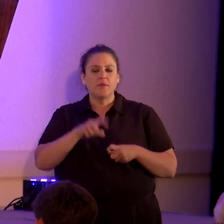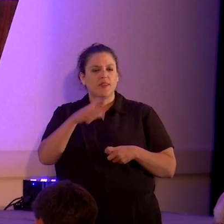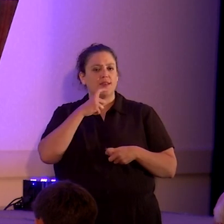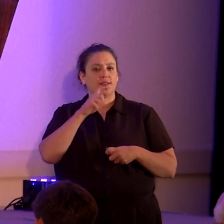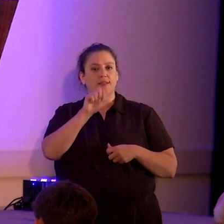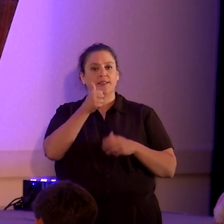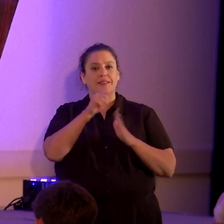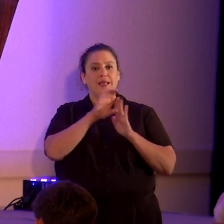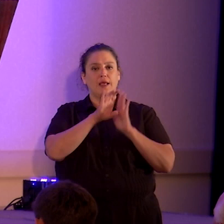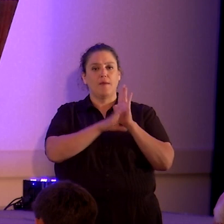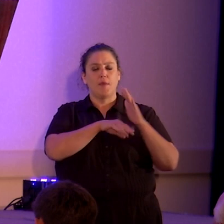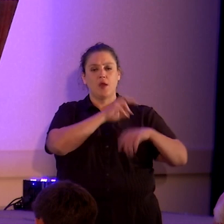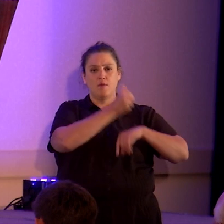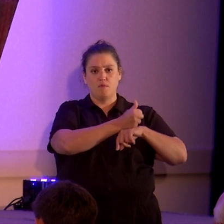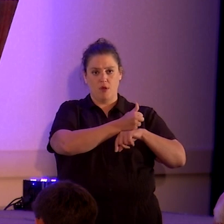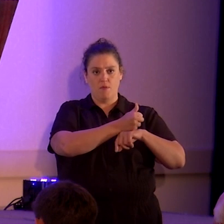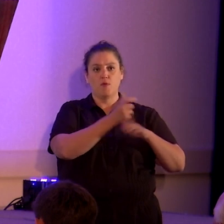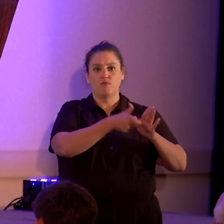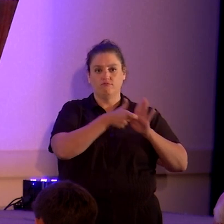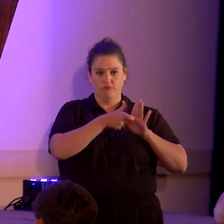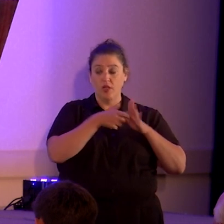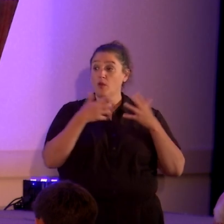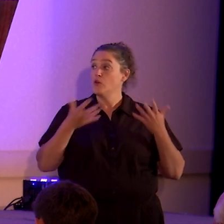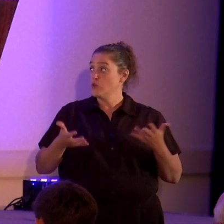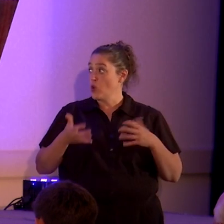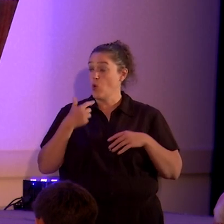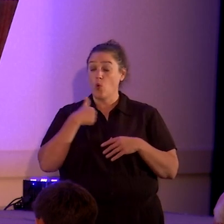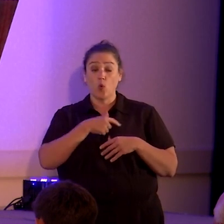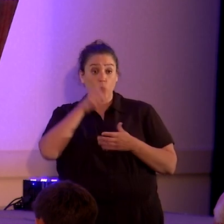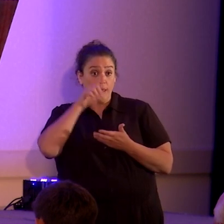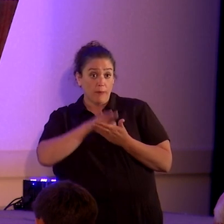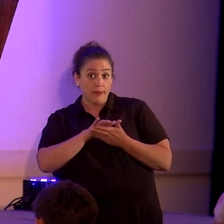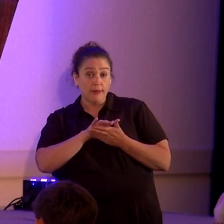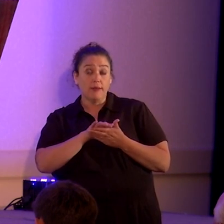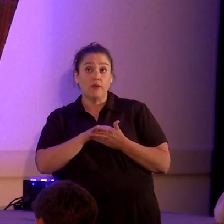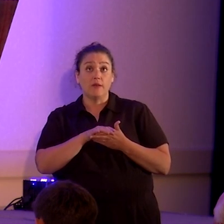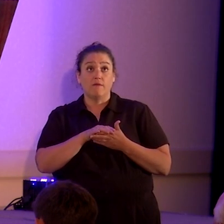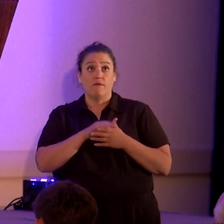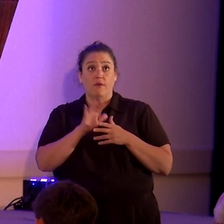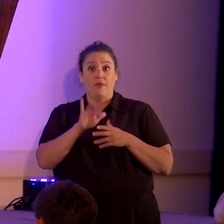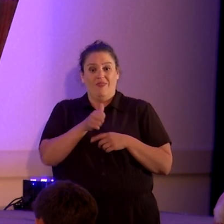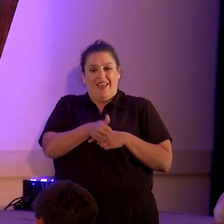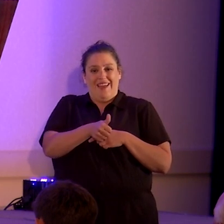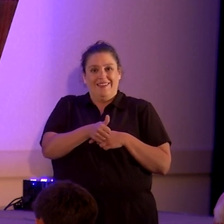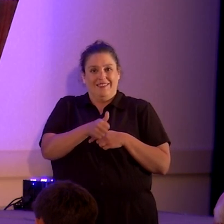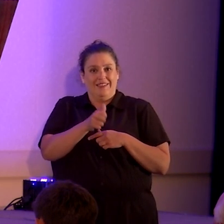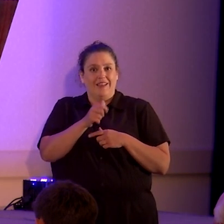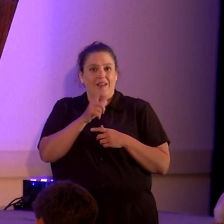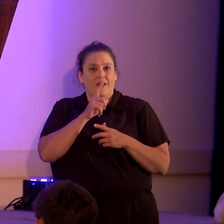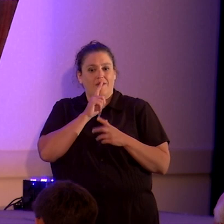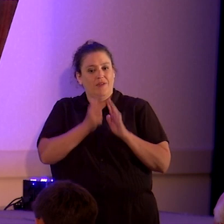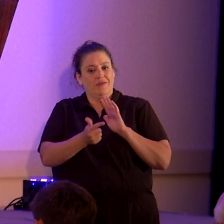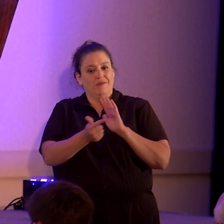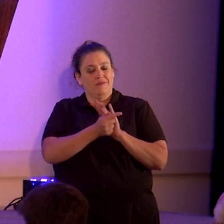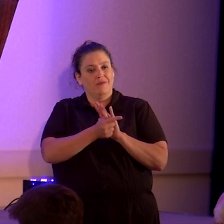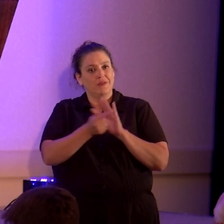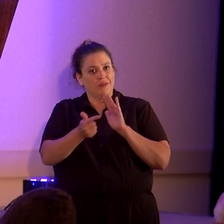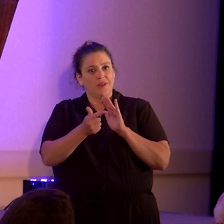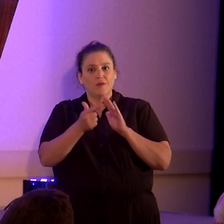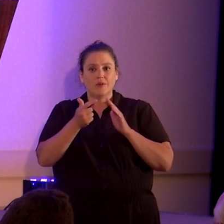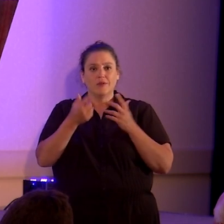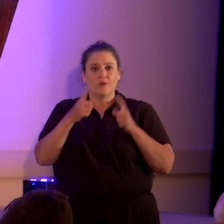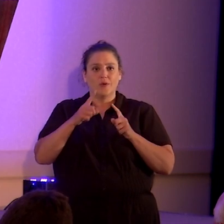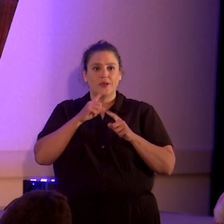only a Ten Commandments monument. So we believe that that itself constitutes a violation, an establishment